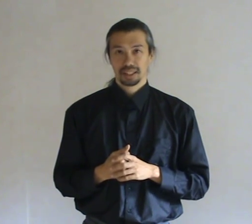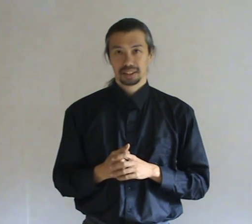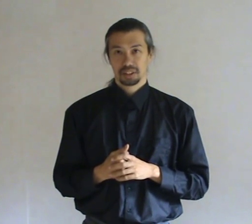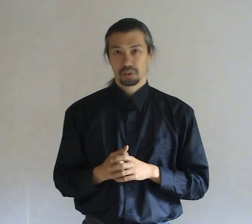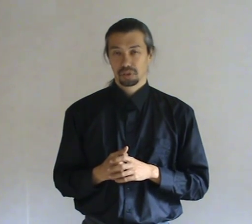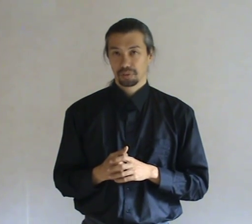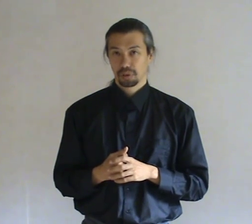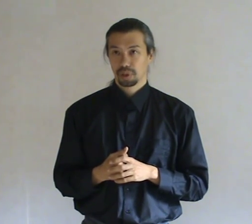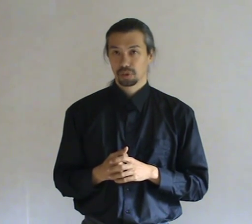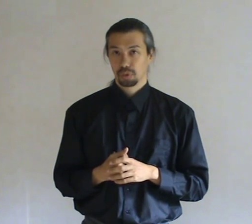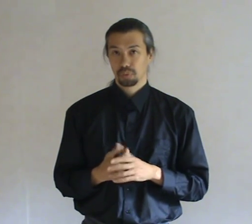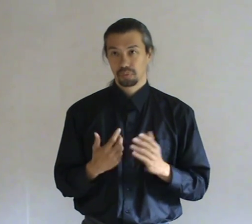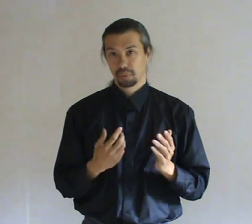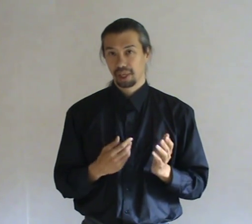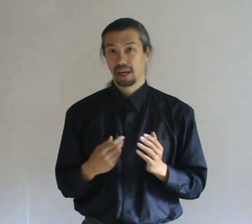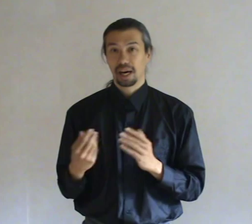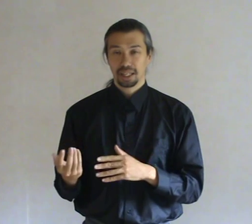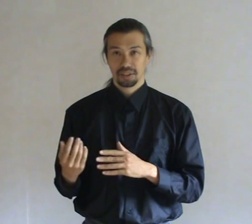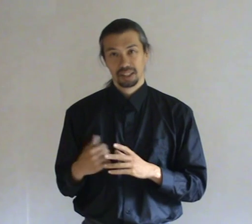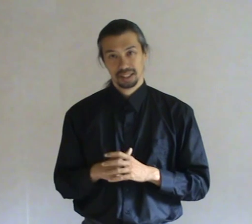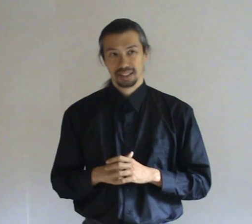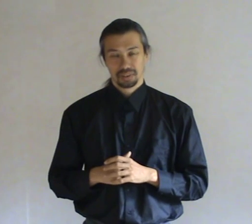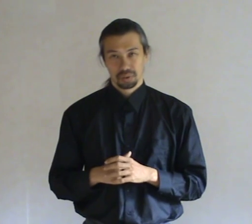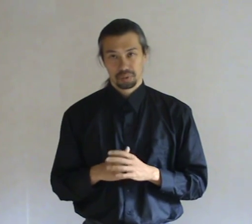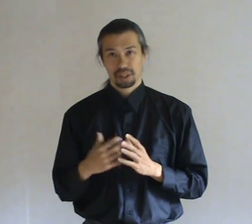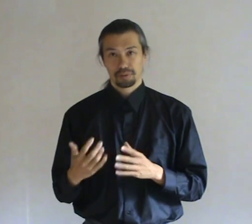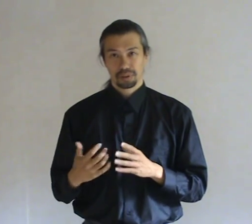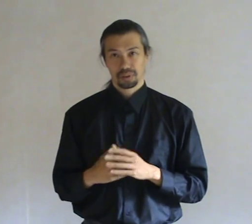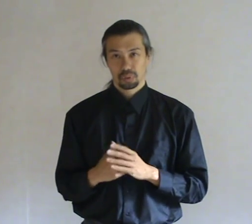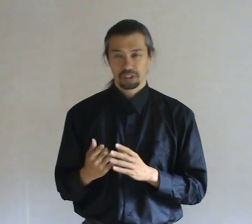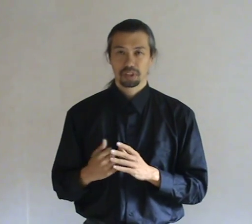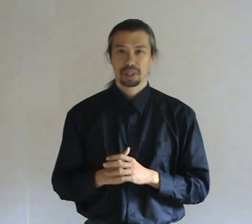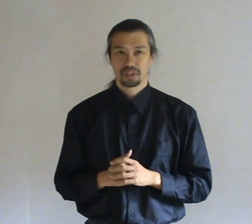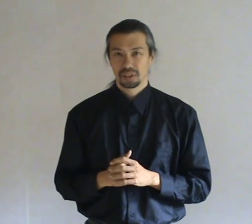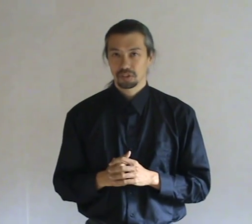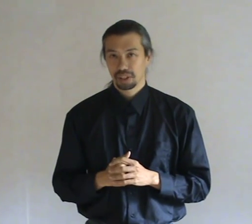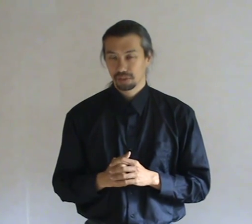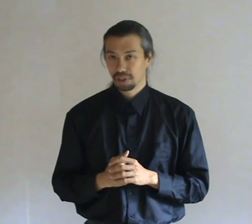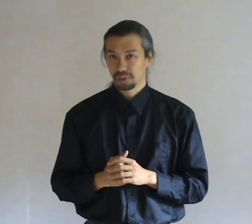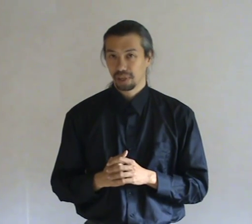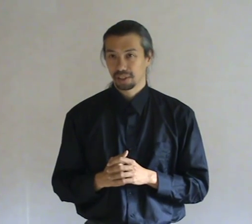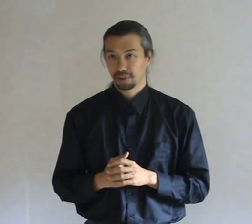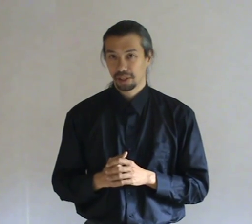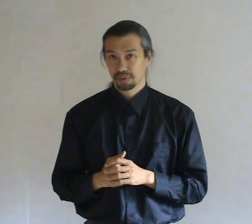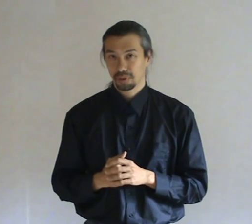So also. If you want to. In a way. Hide. Or recover. Or rest a bit. It's best. To go. To either. The bathroom.